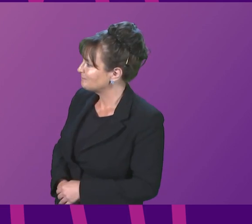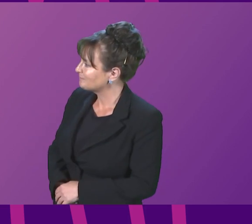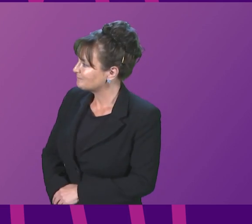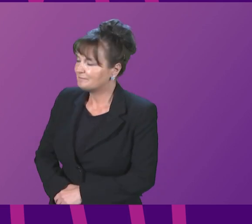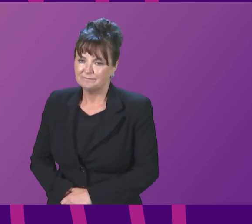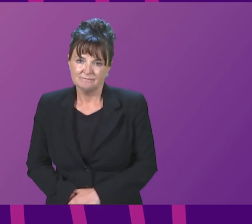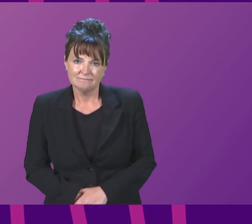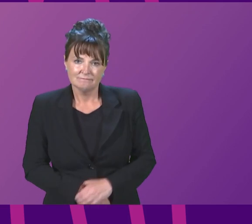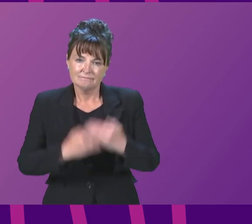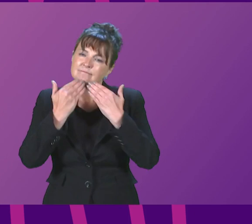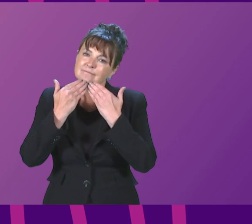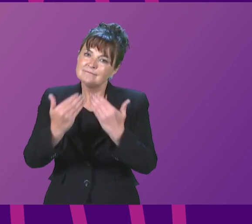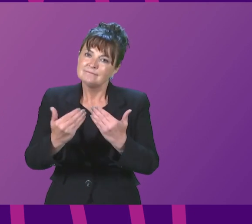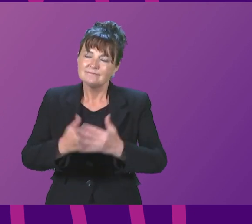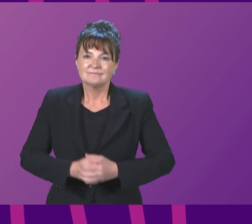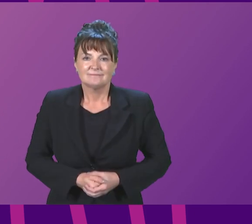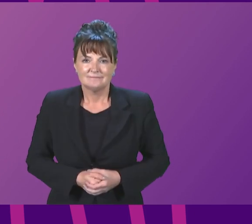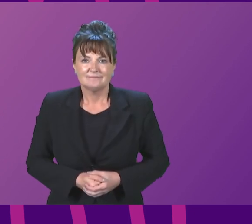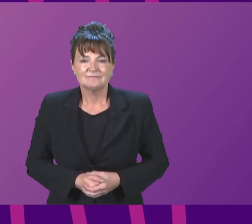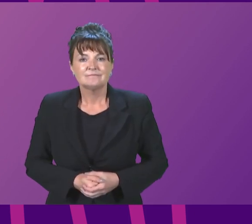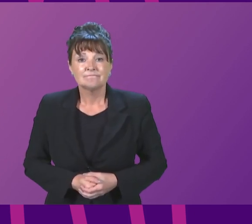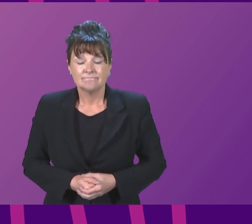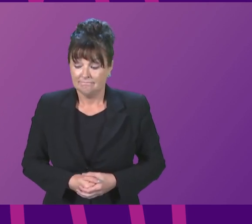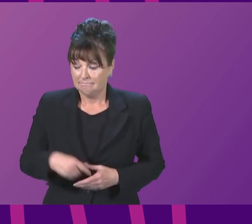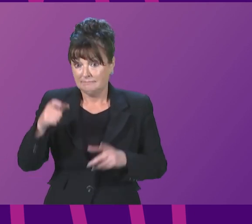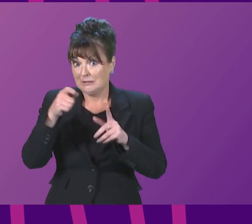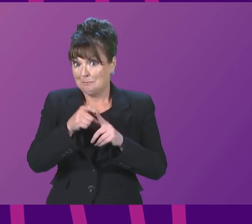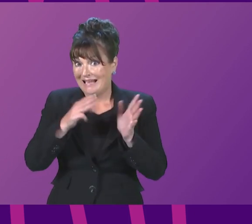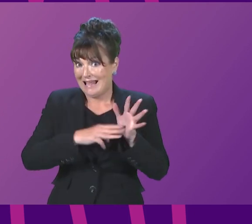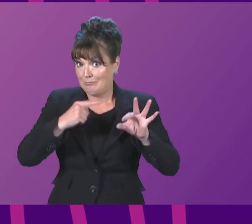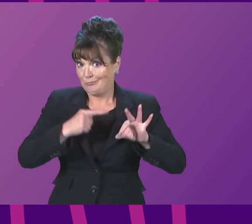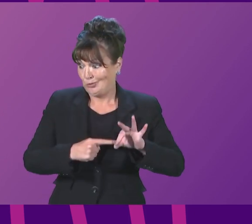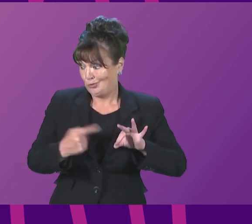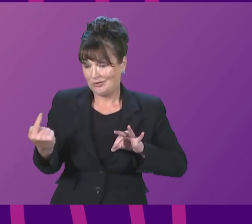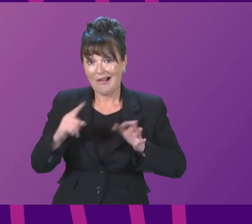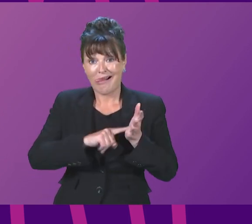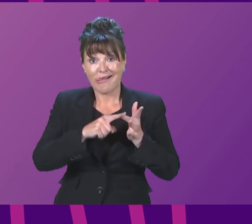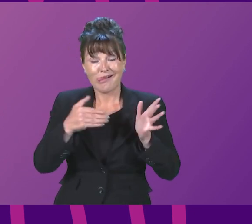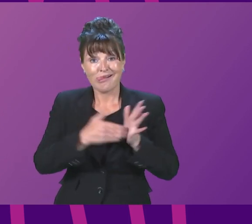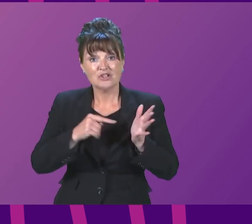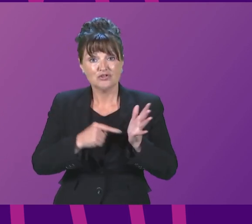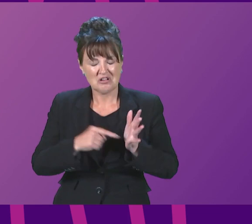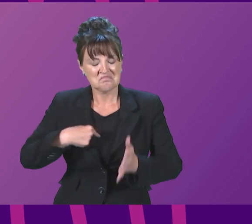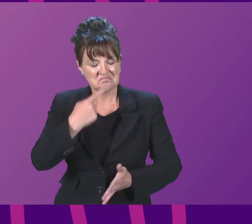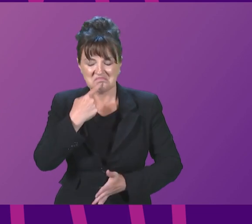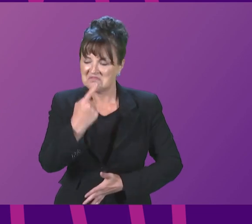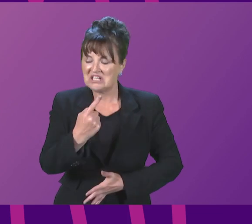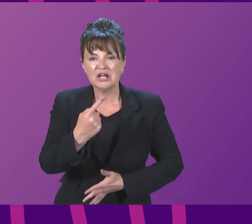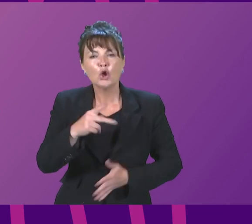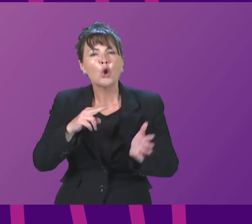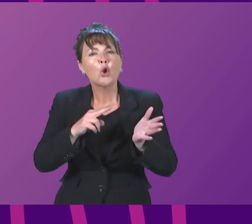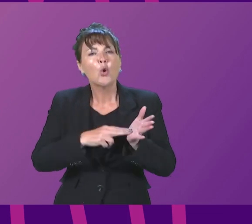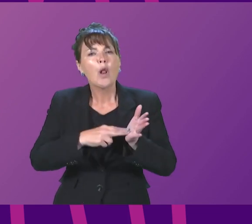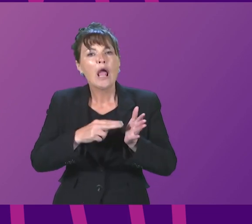Thank you very much, President Officer. Yesterday at Prime Minister's questions we heard Liz Truss advocating her belief that nuclear